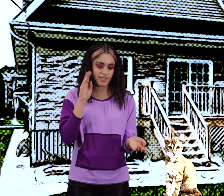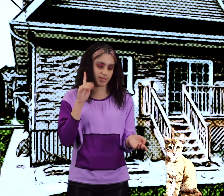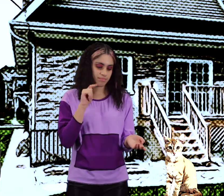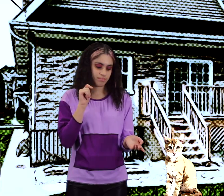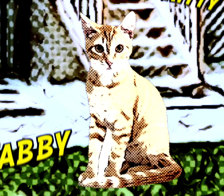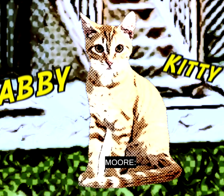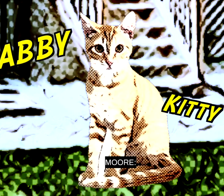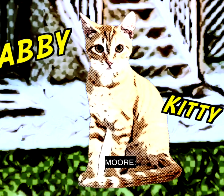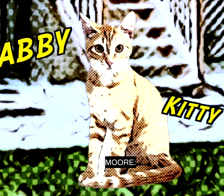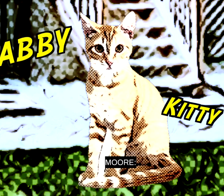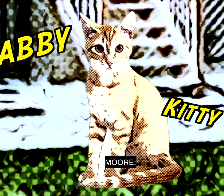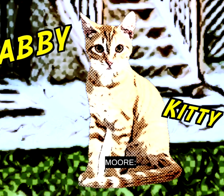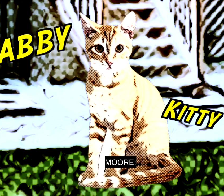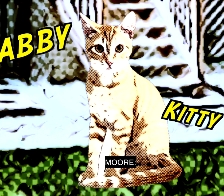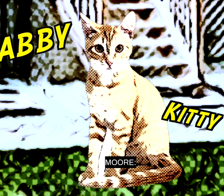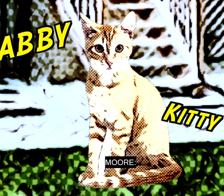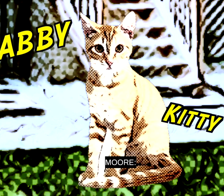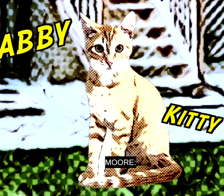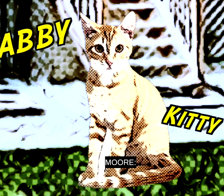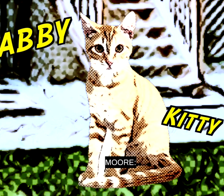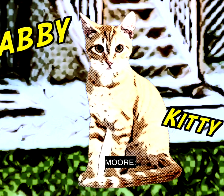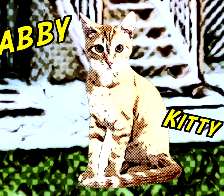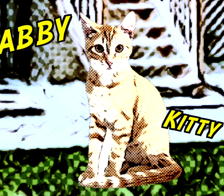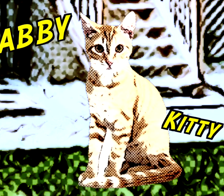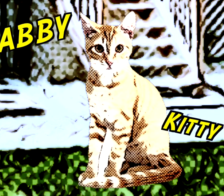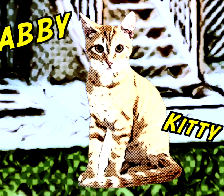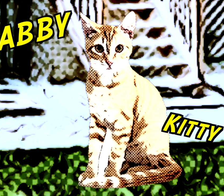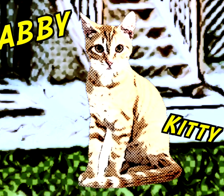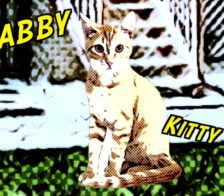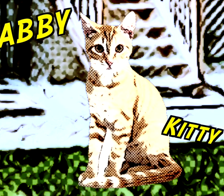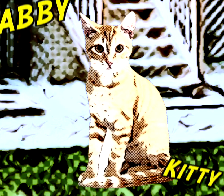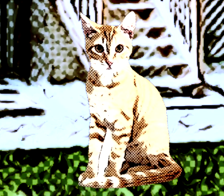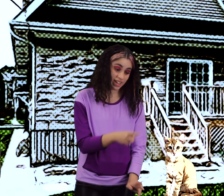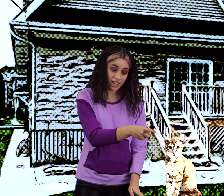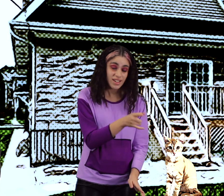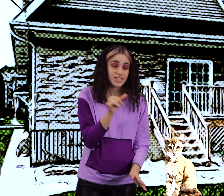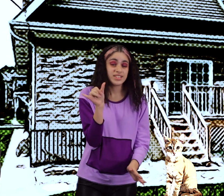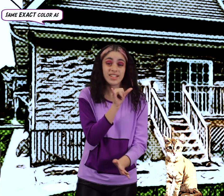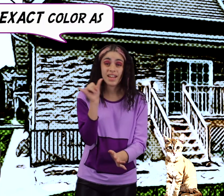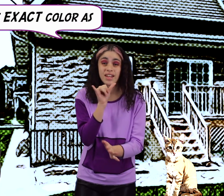tip in kitty number three same